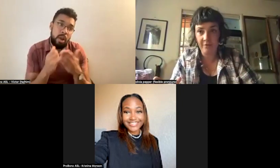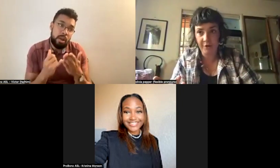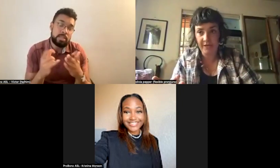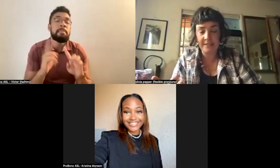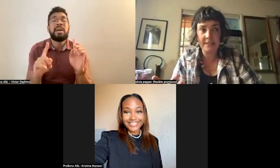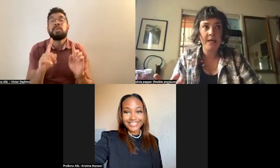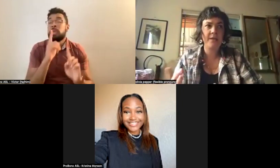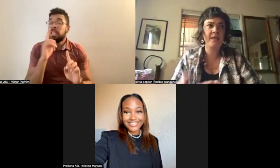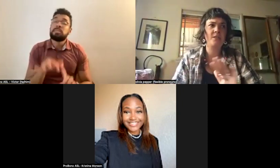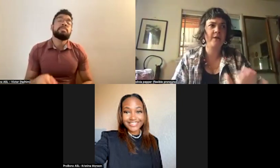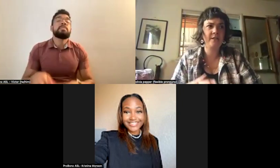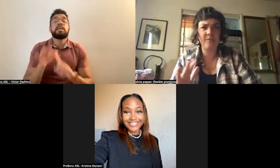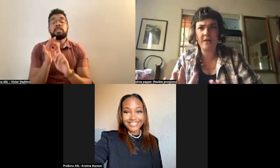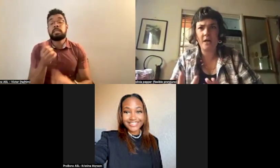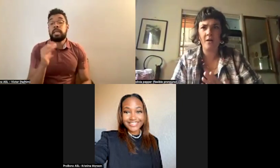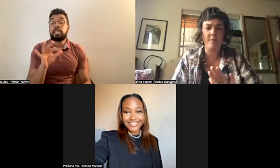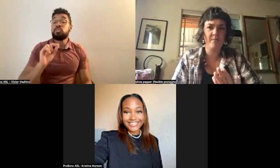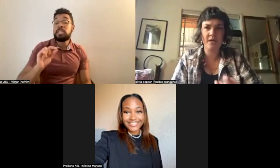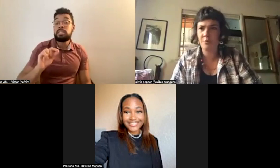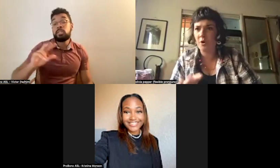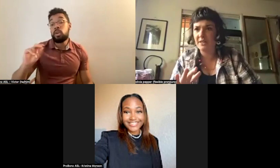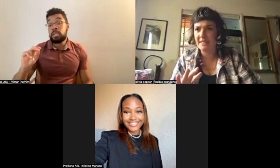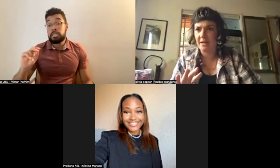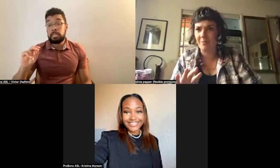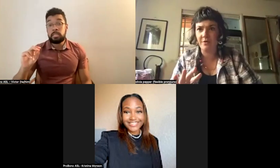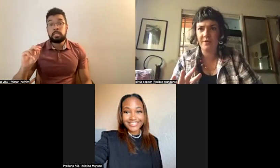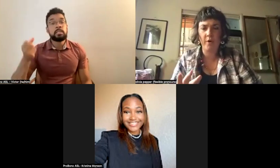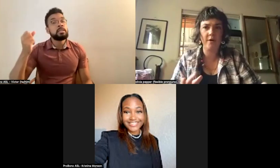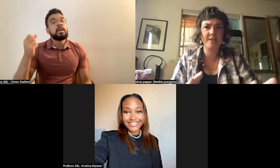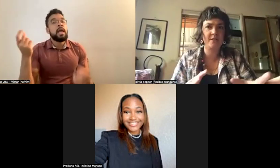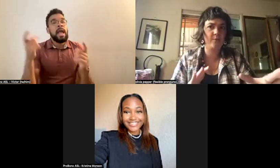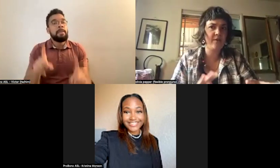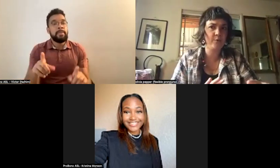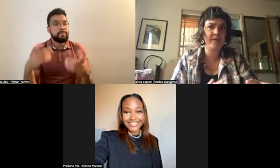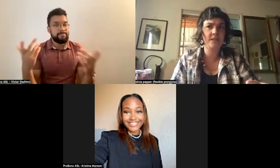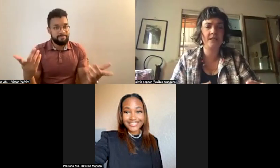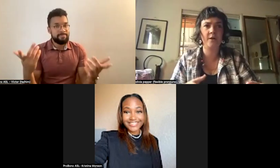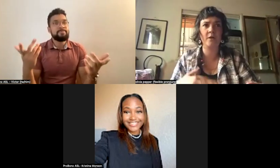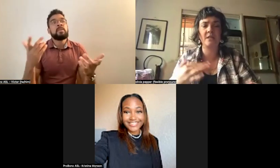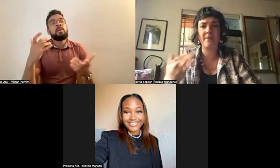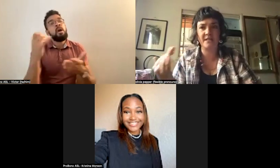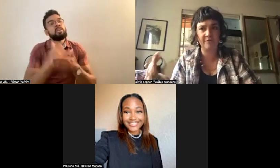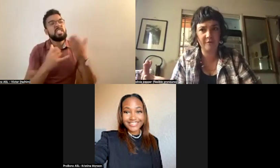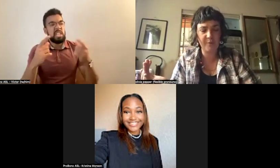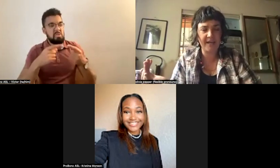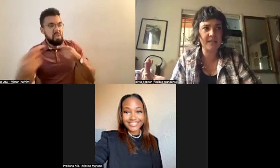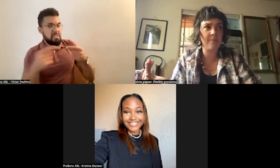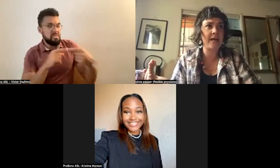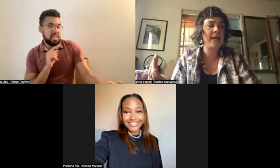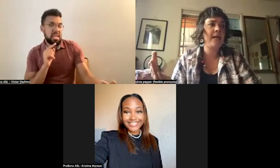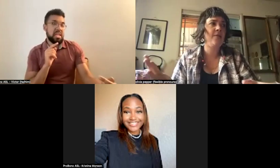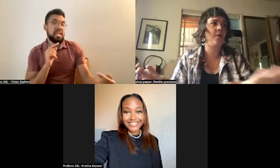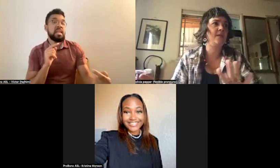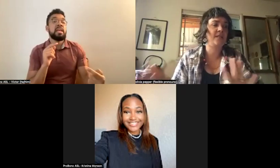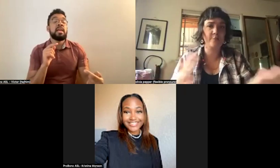and thirties, things started to become much more unstable and there were artistic rivalries. There was the massive flu pandemic.